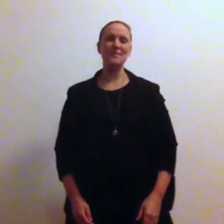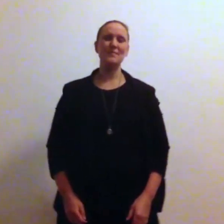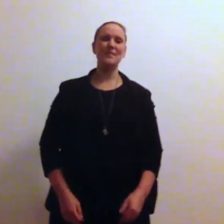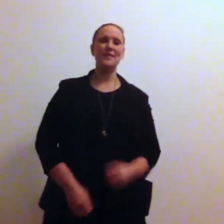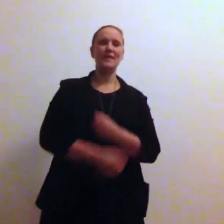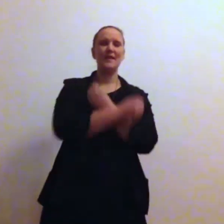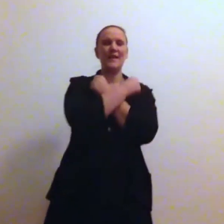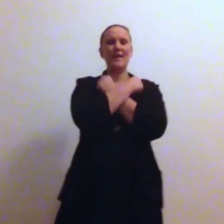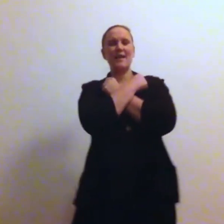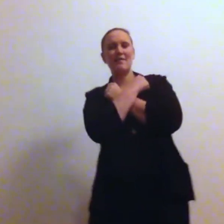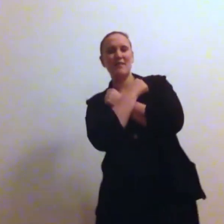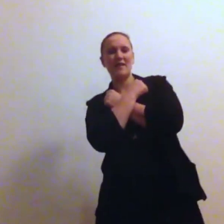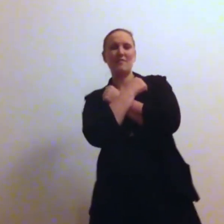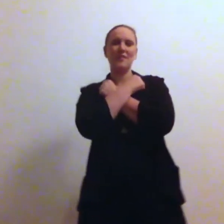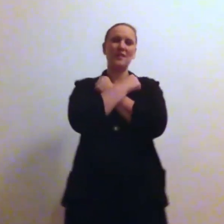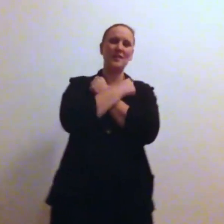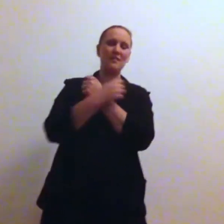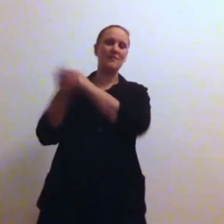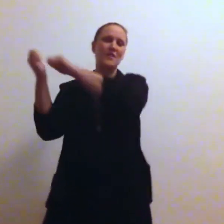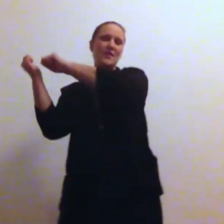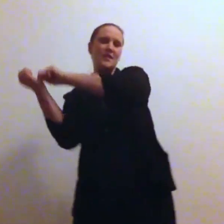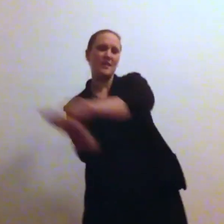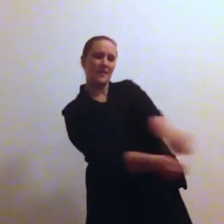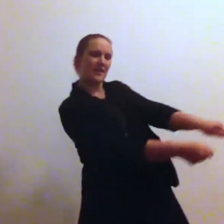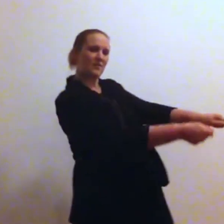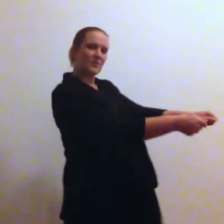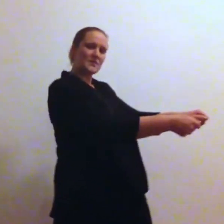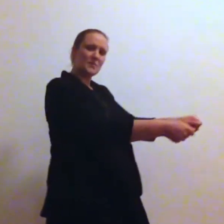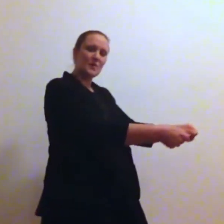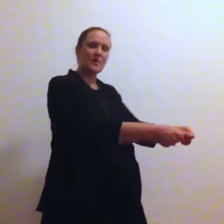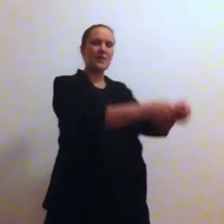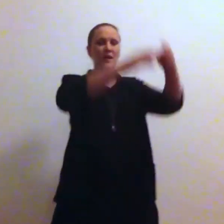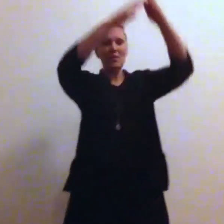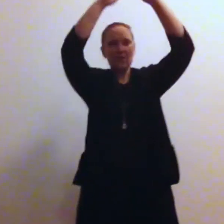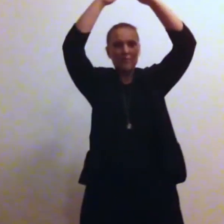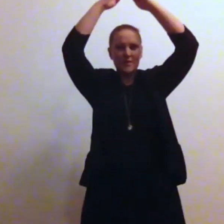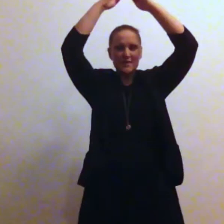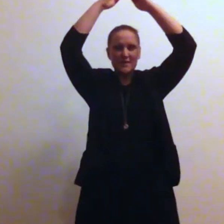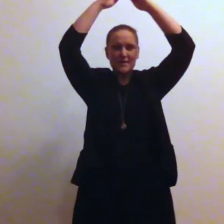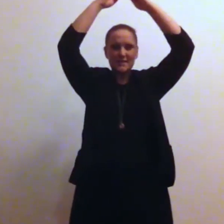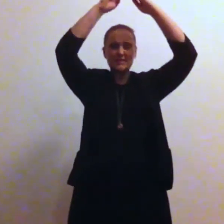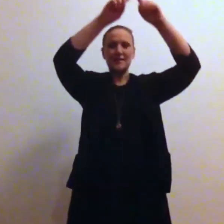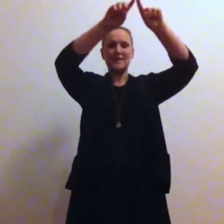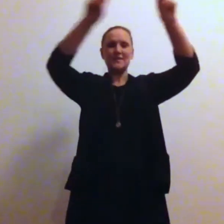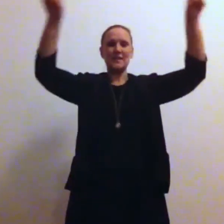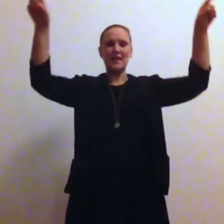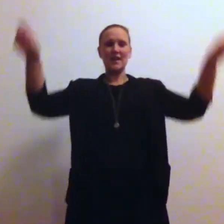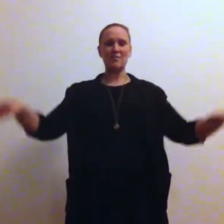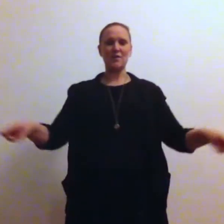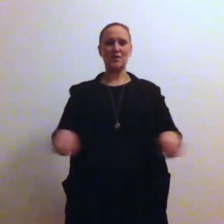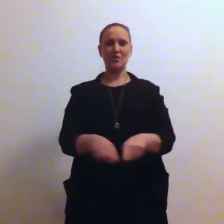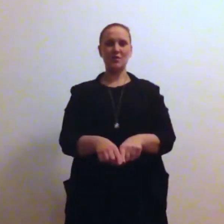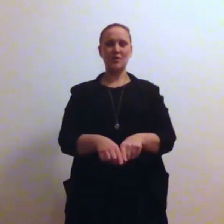I have every comfort in every sport. My residence is in Hampton Court.